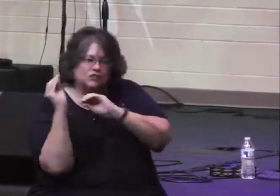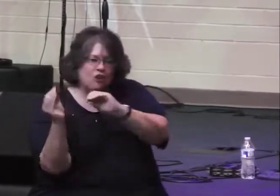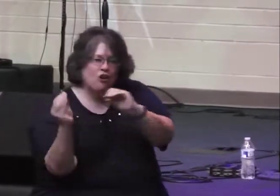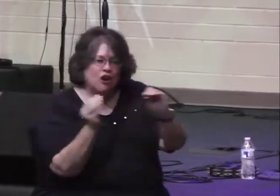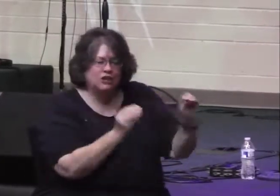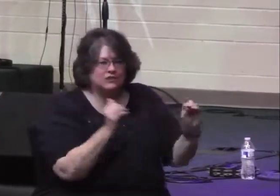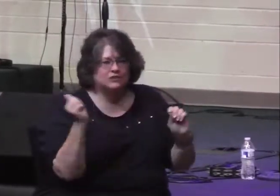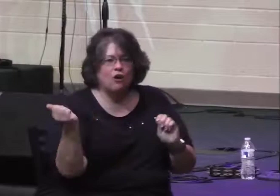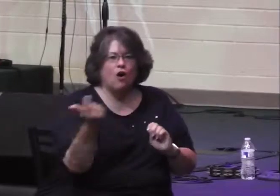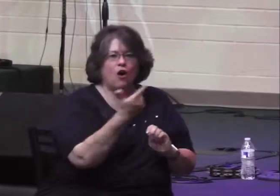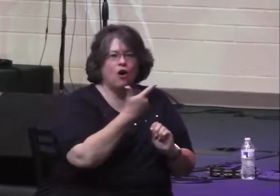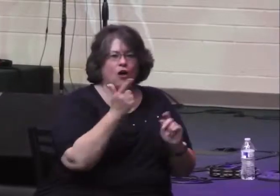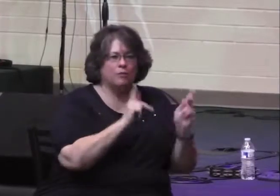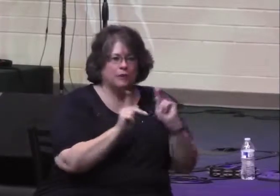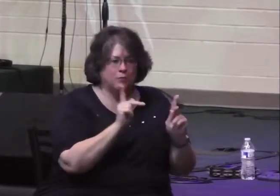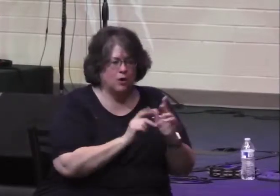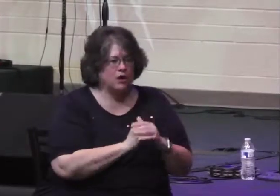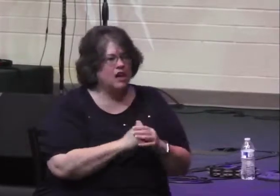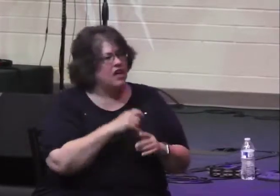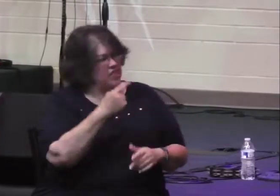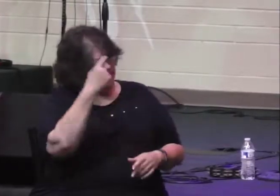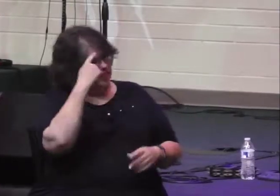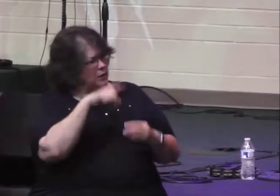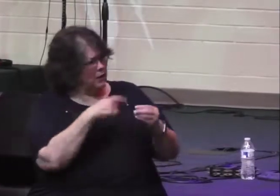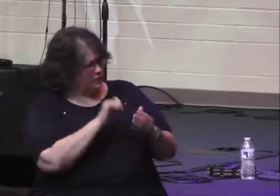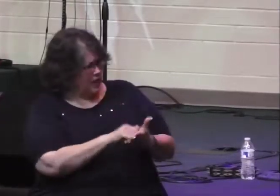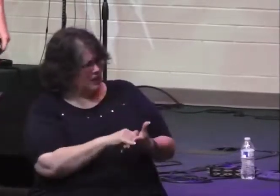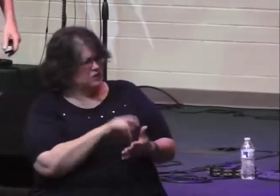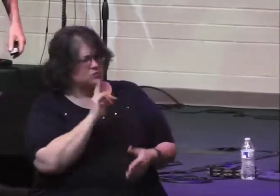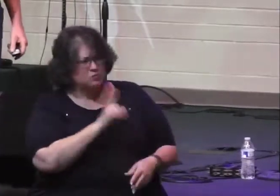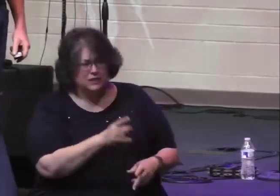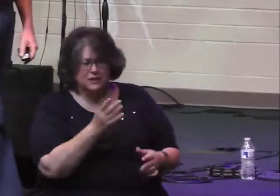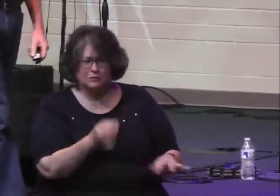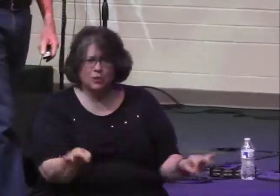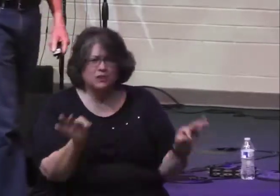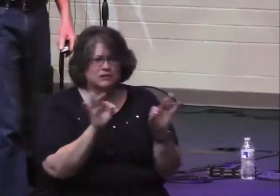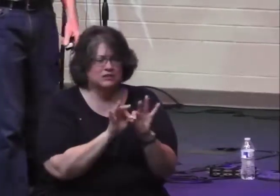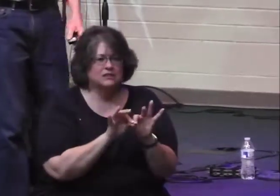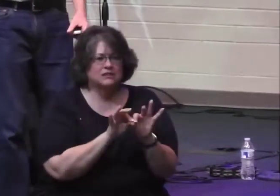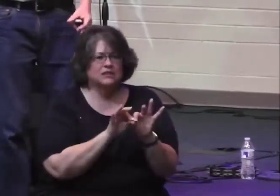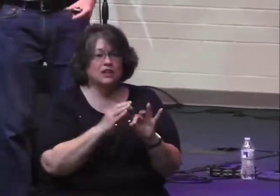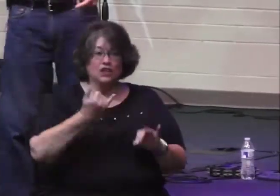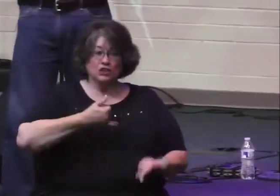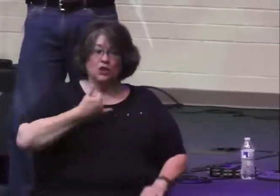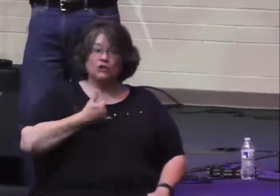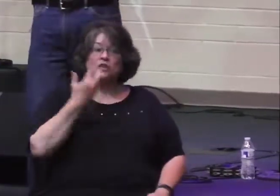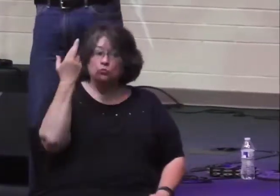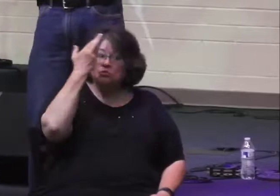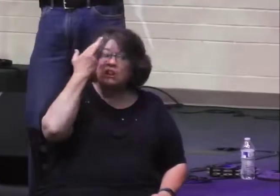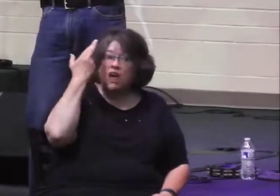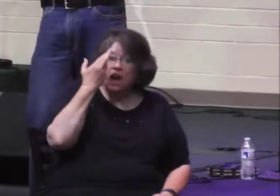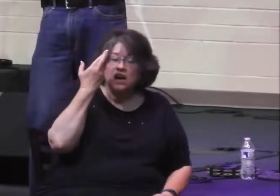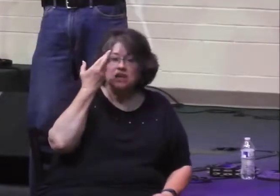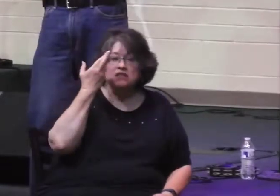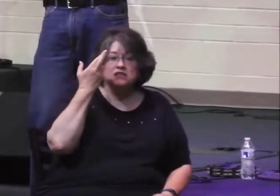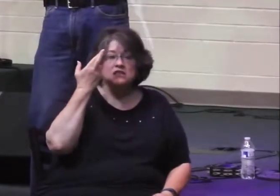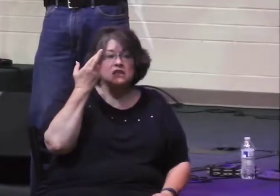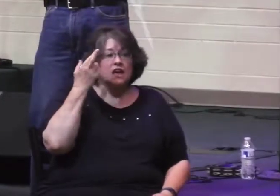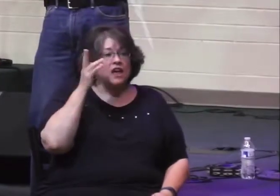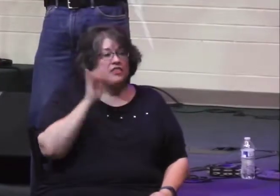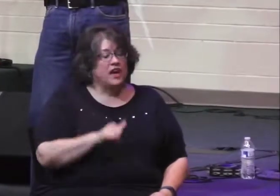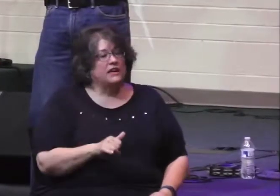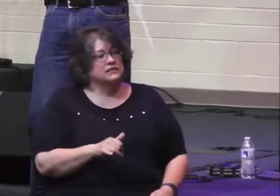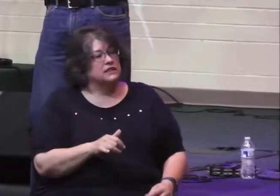towns of Judah and taught the people. So think about how important this was. I think that Jehoshaphat